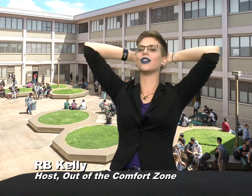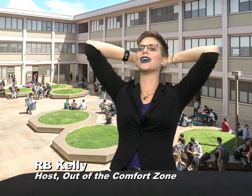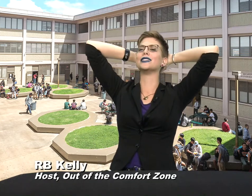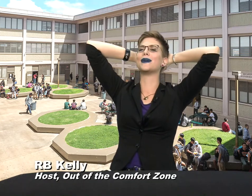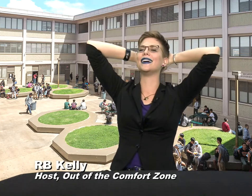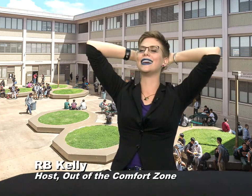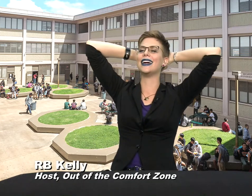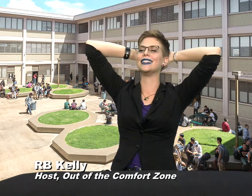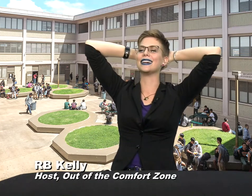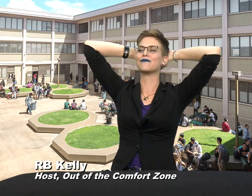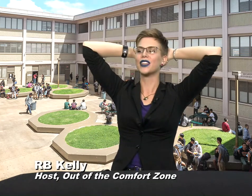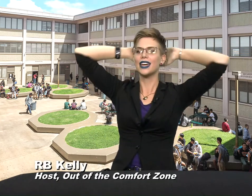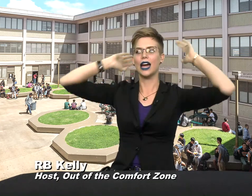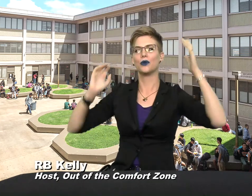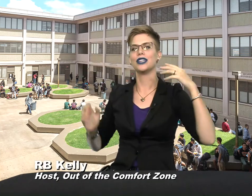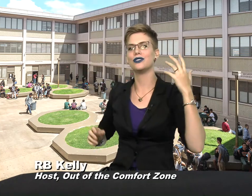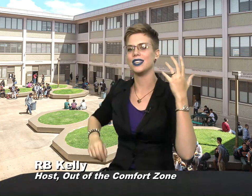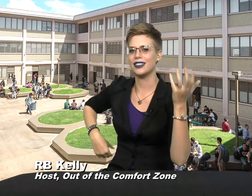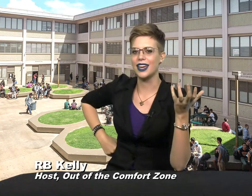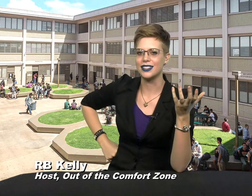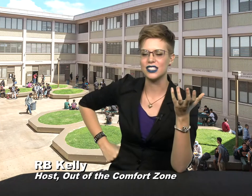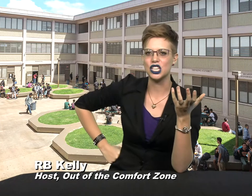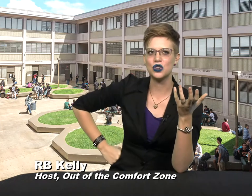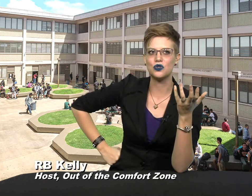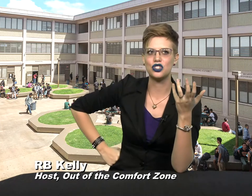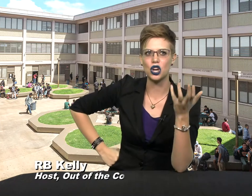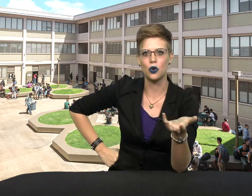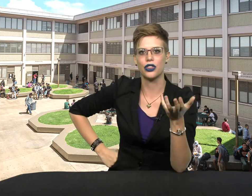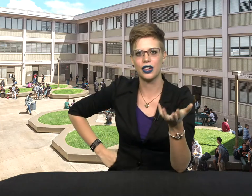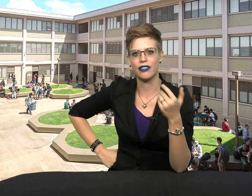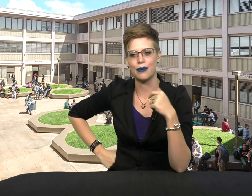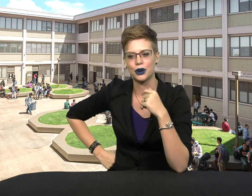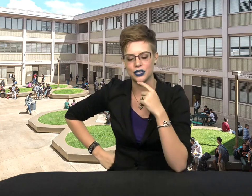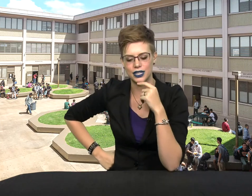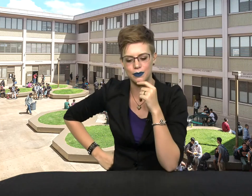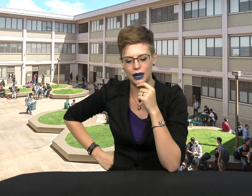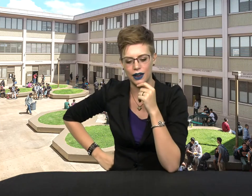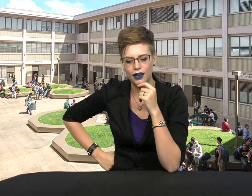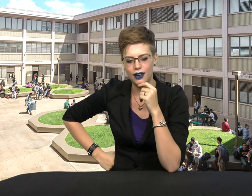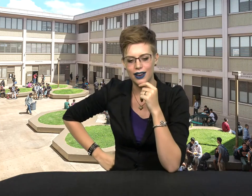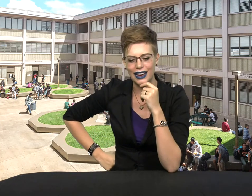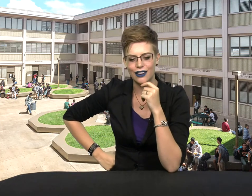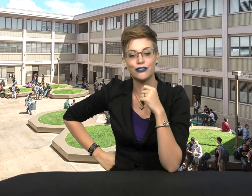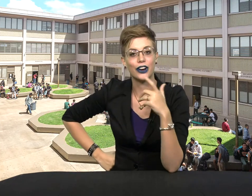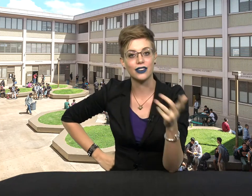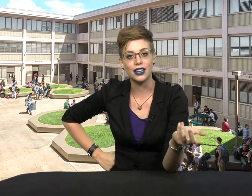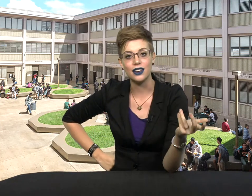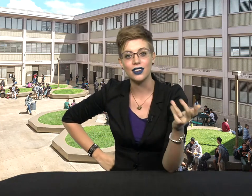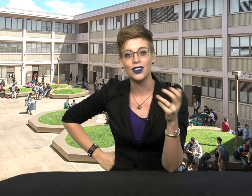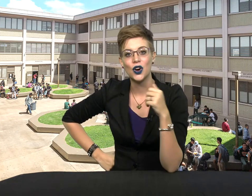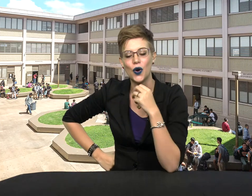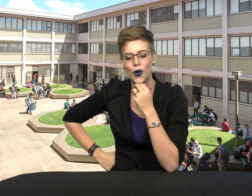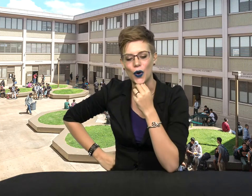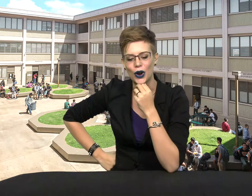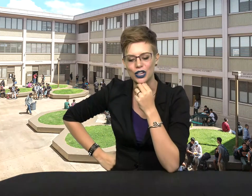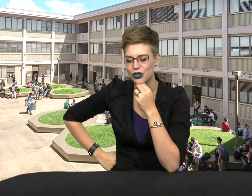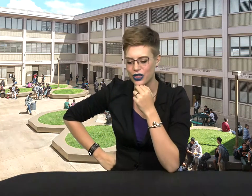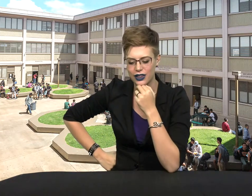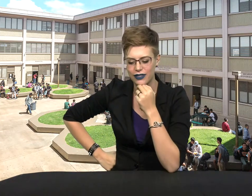the hands behind the head thing. And when you see this, you don't think of that person as being friendly, or you don't think of them